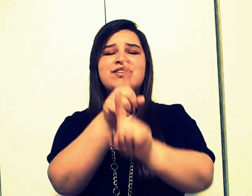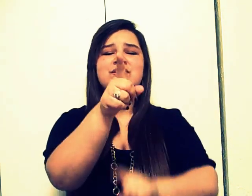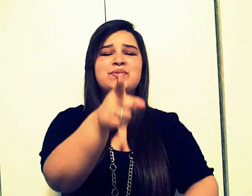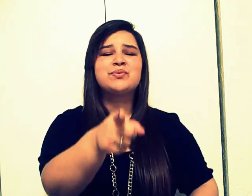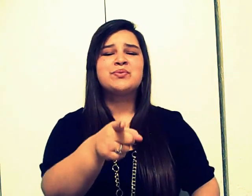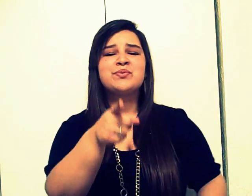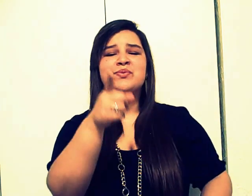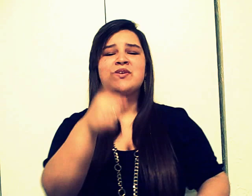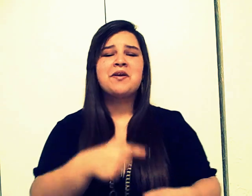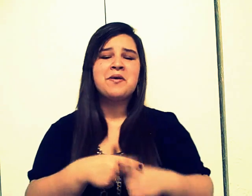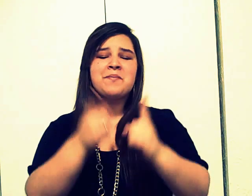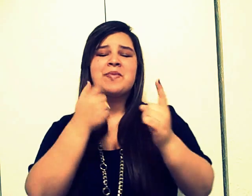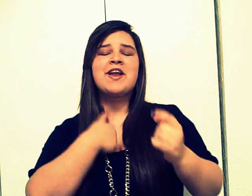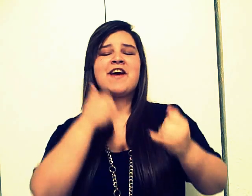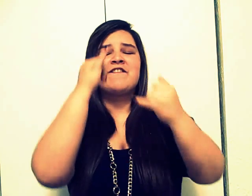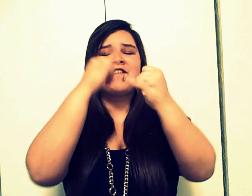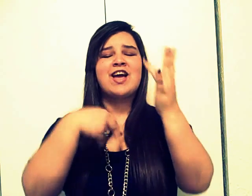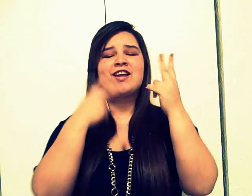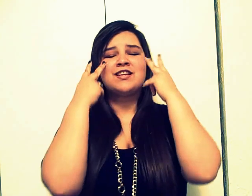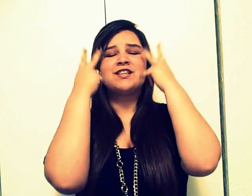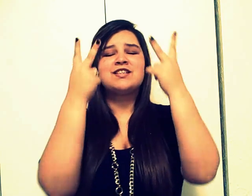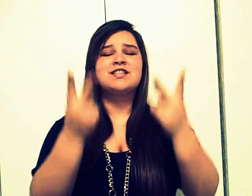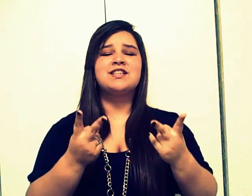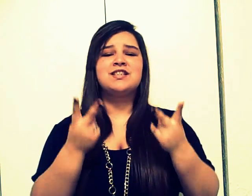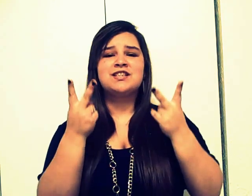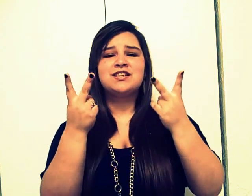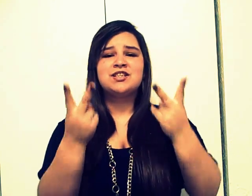you But I finally see